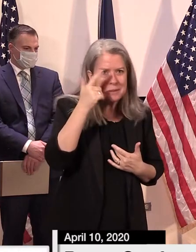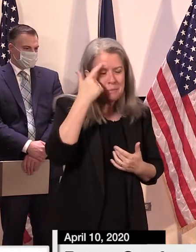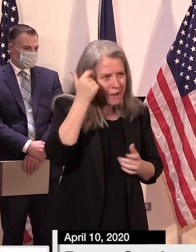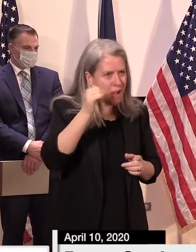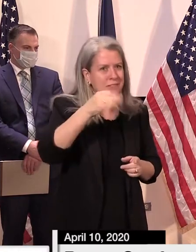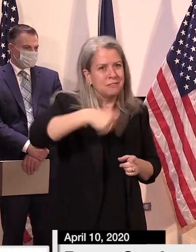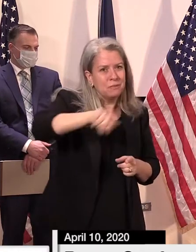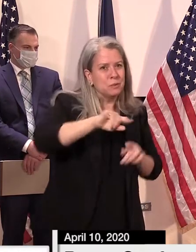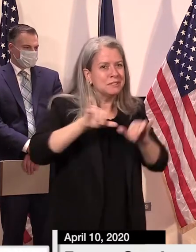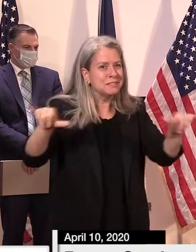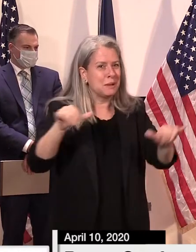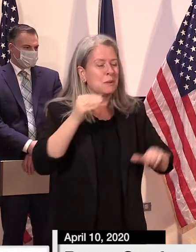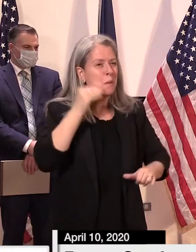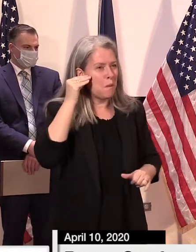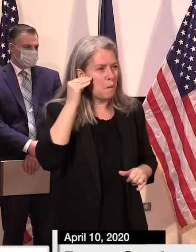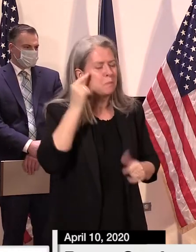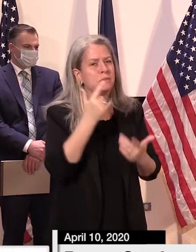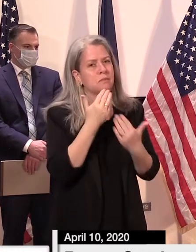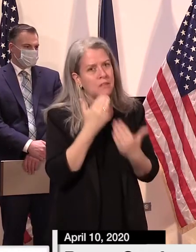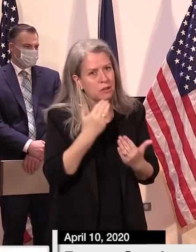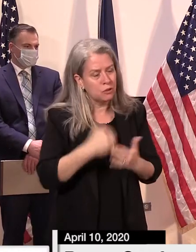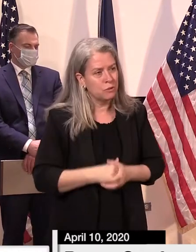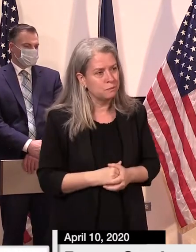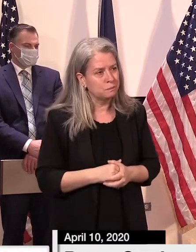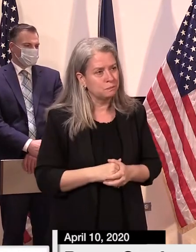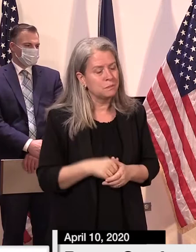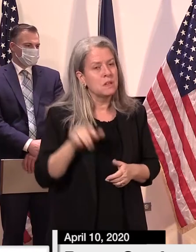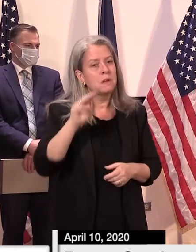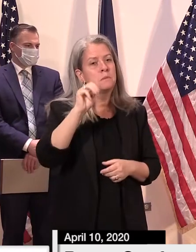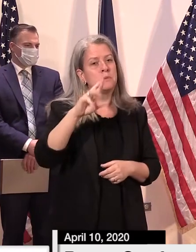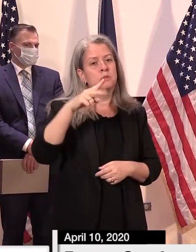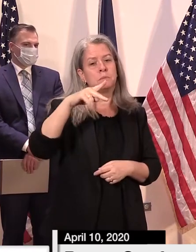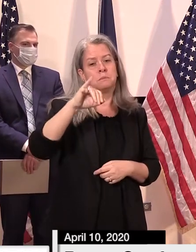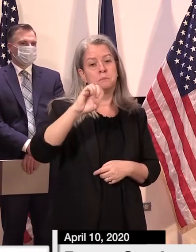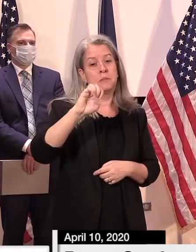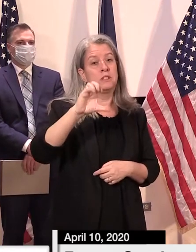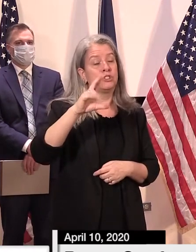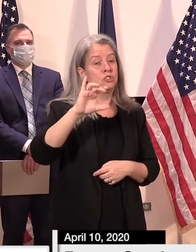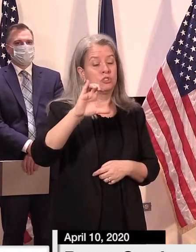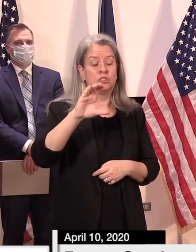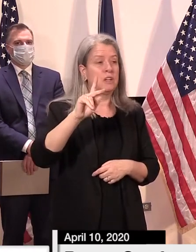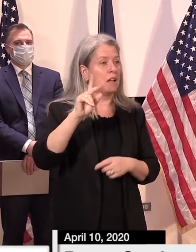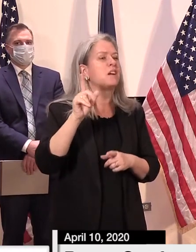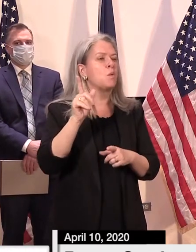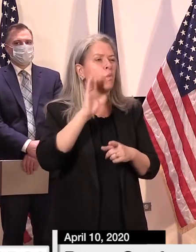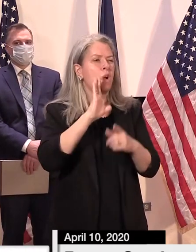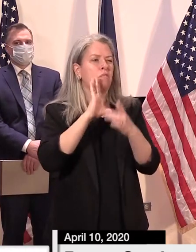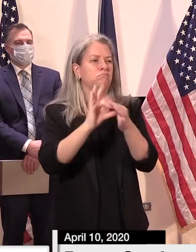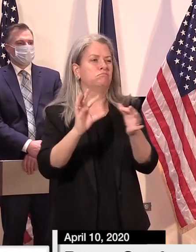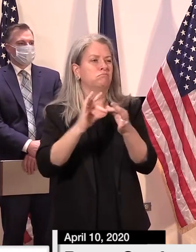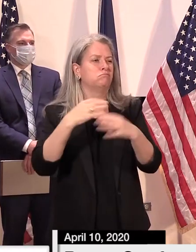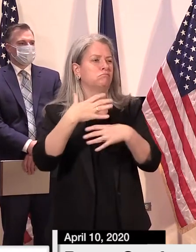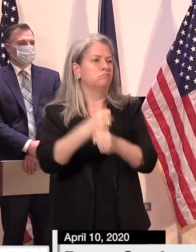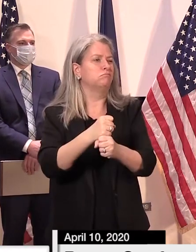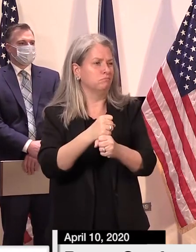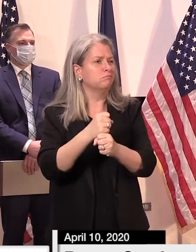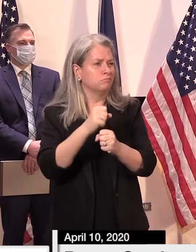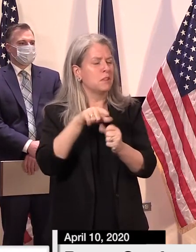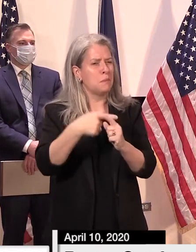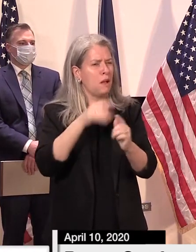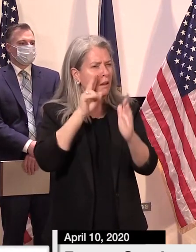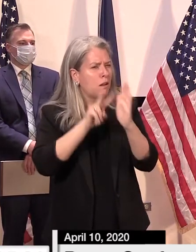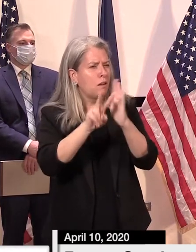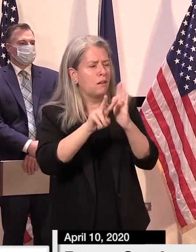just yet. Mr. P. Cechek will provide an update on our outlook shortly, and we'll continue to watch the